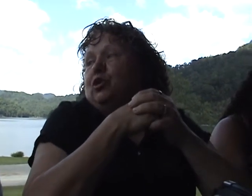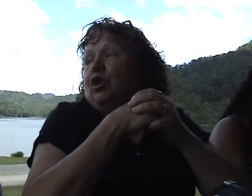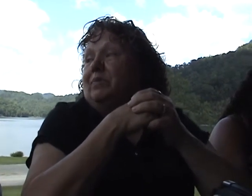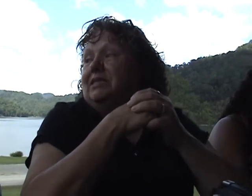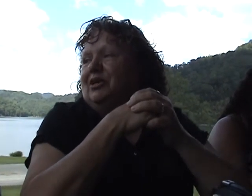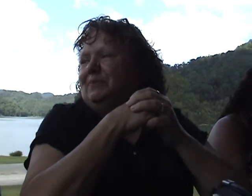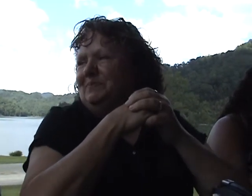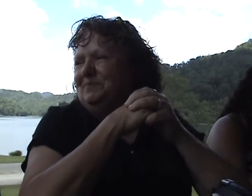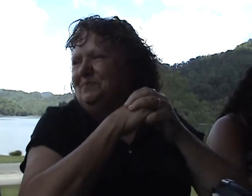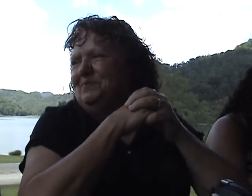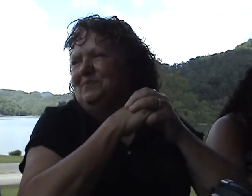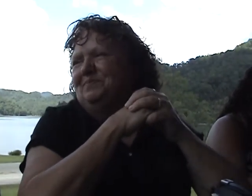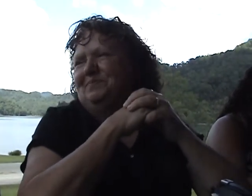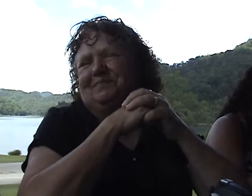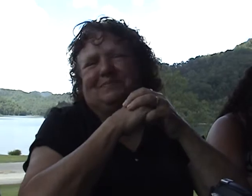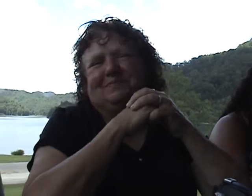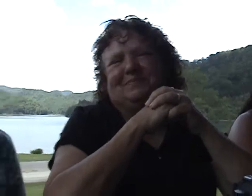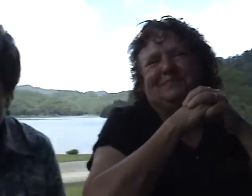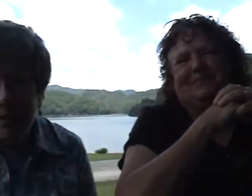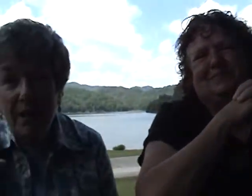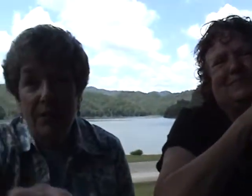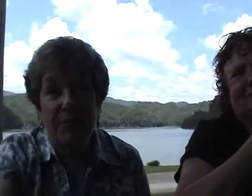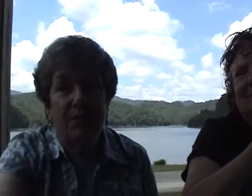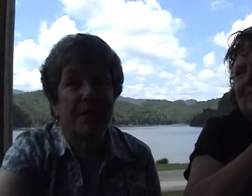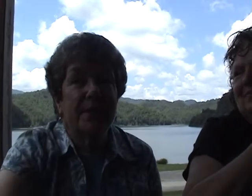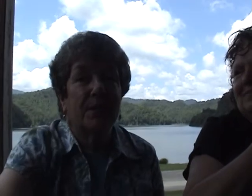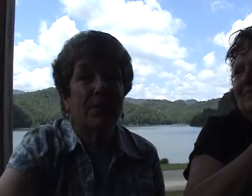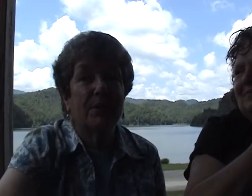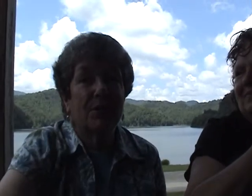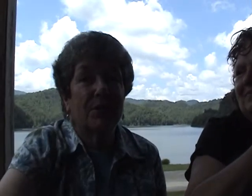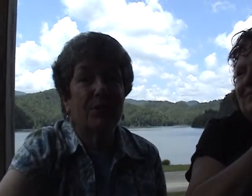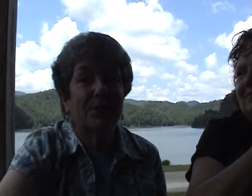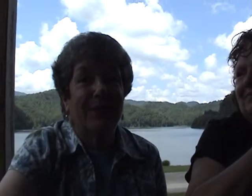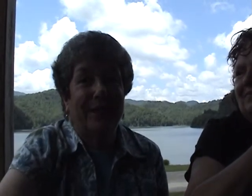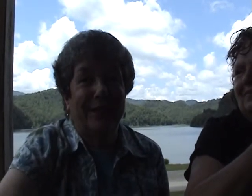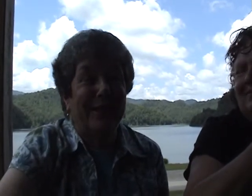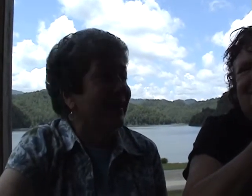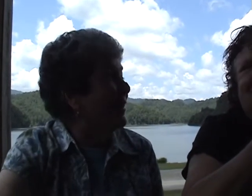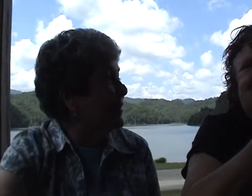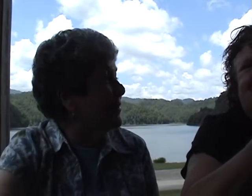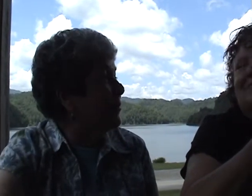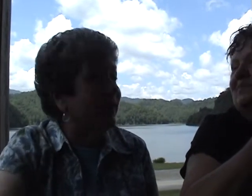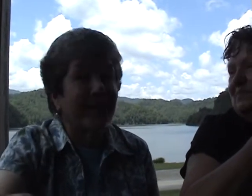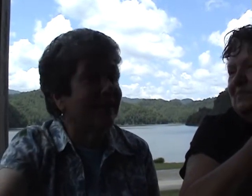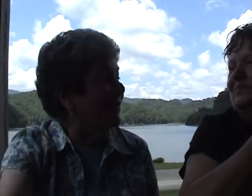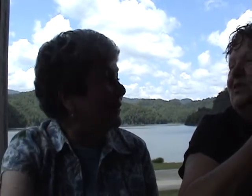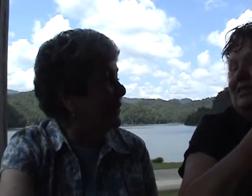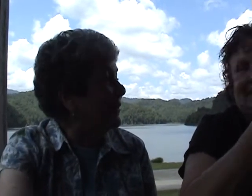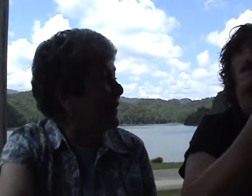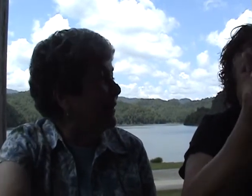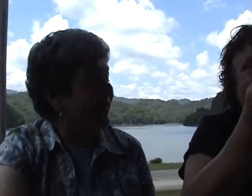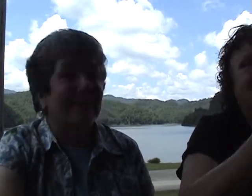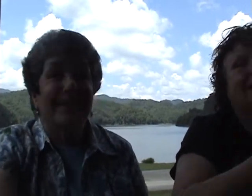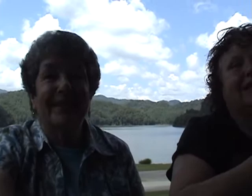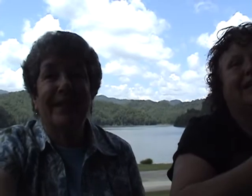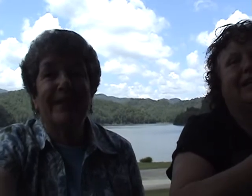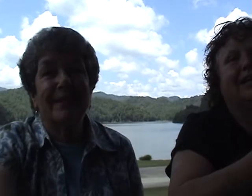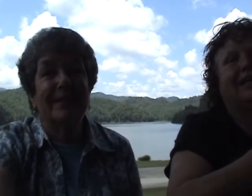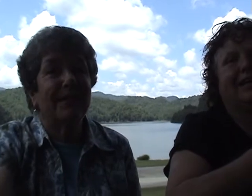Grandma's here at home. Well, she just got instruments to go on the shoulder. Because one landed on her. See? Really? I don't remember. Yeah, did.